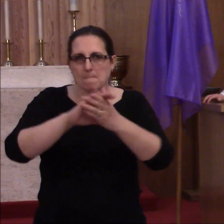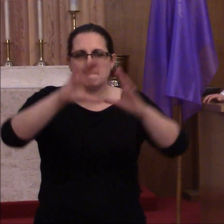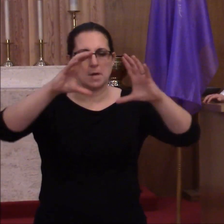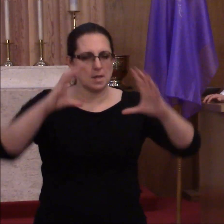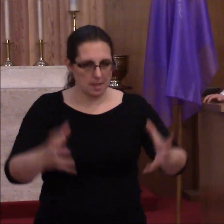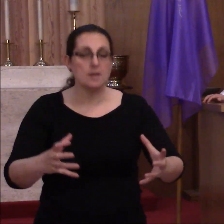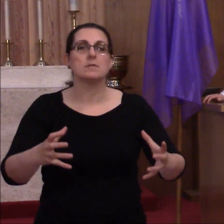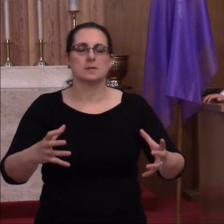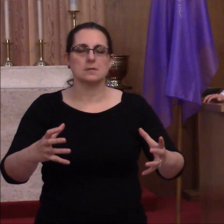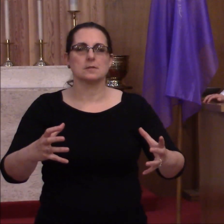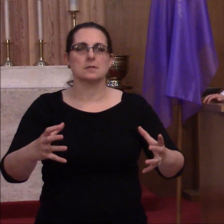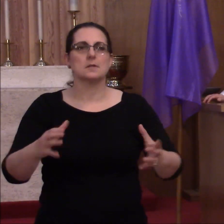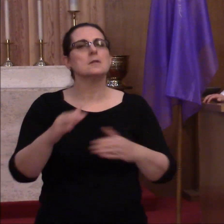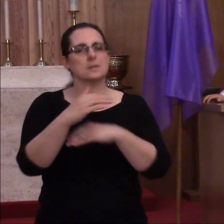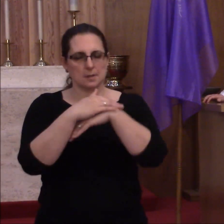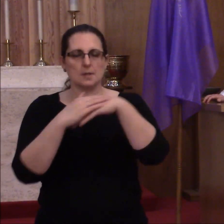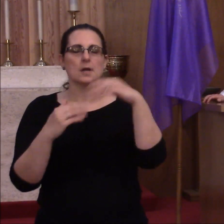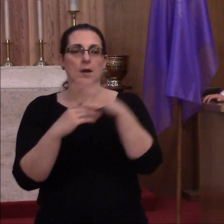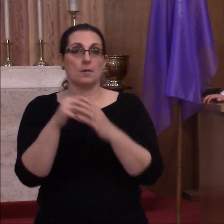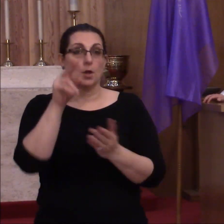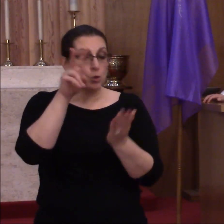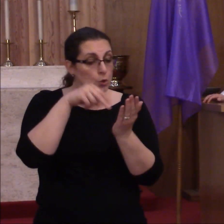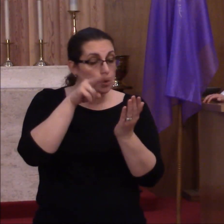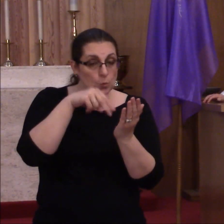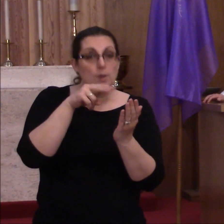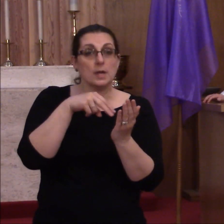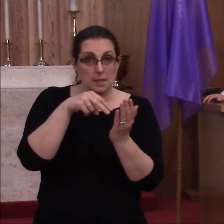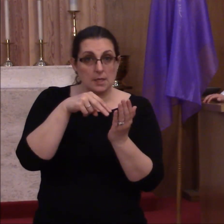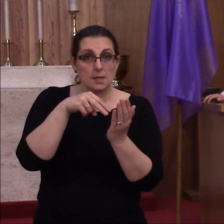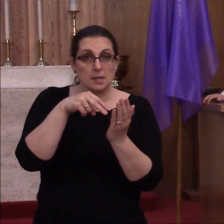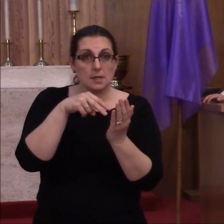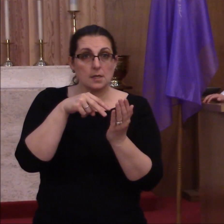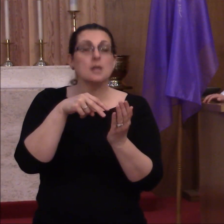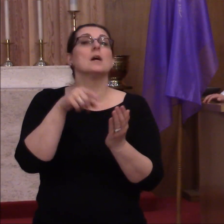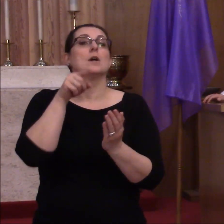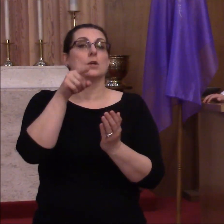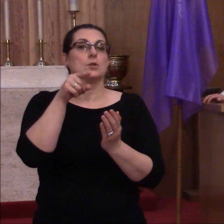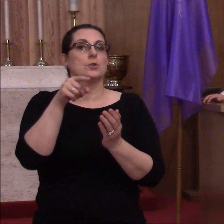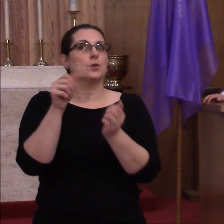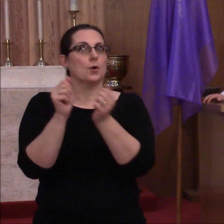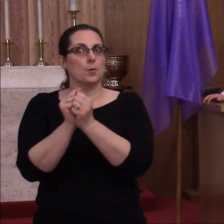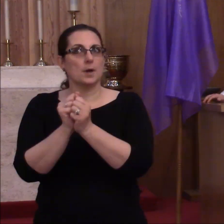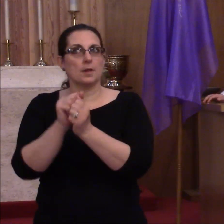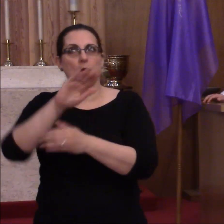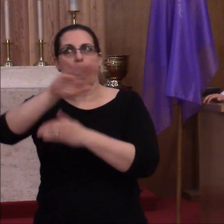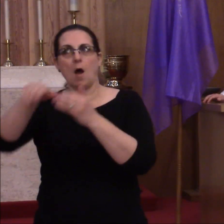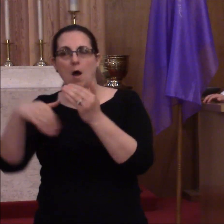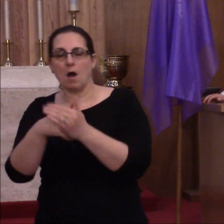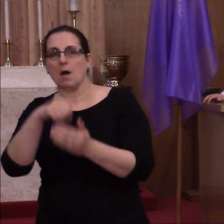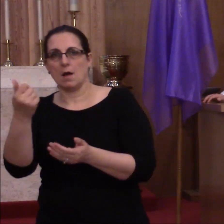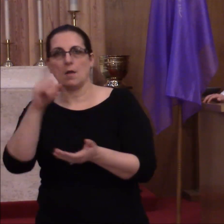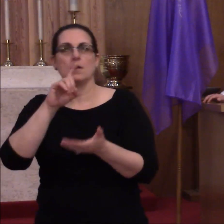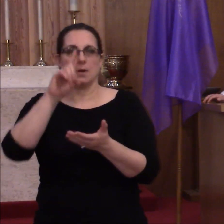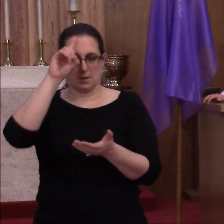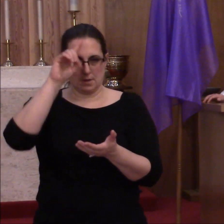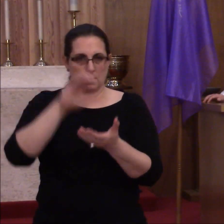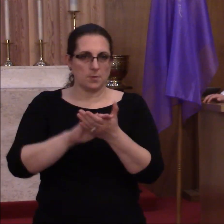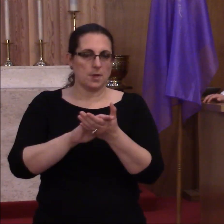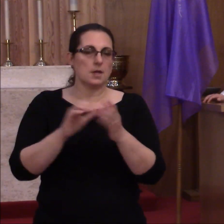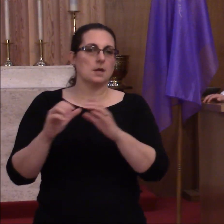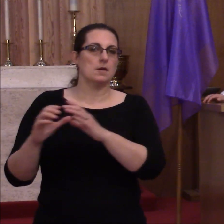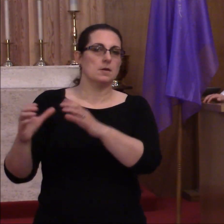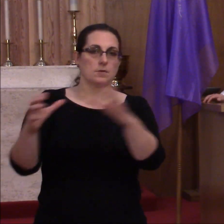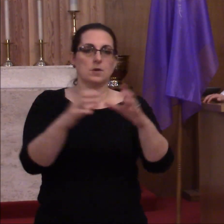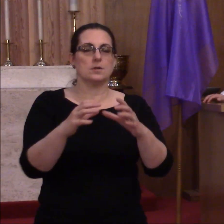Take comfort that when you read the devotions, you are reading them with the rest of the congregation, and we are all in this together.